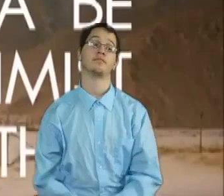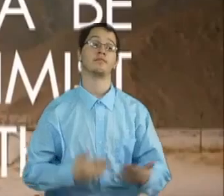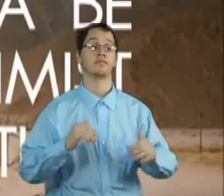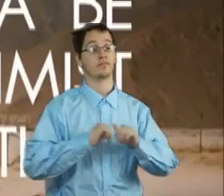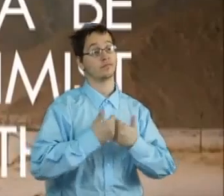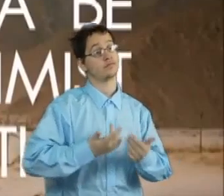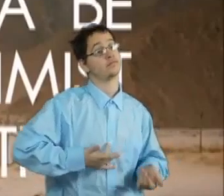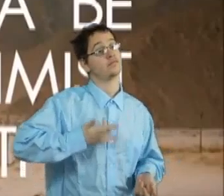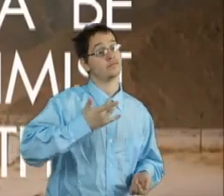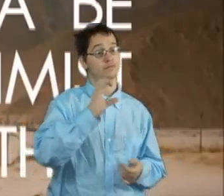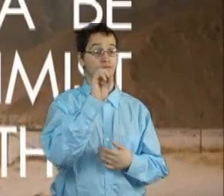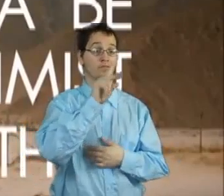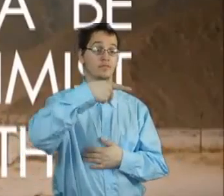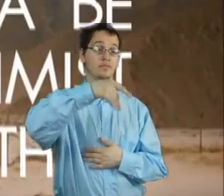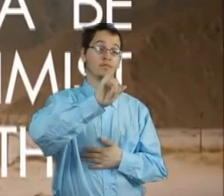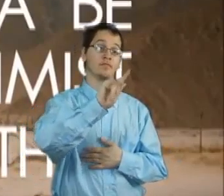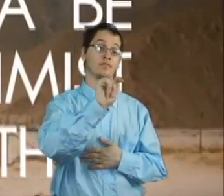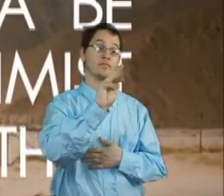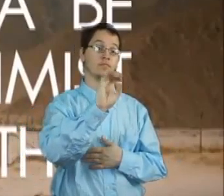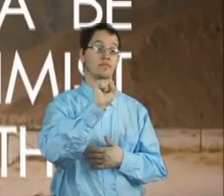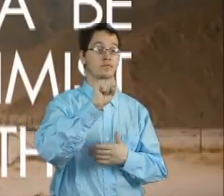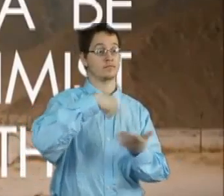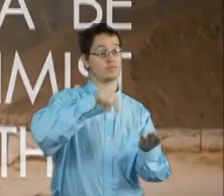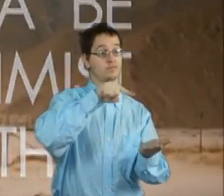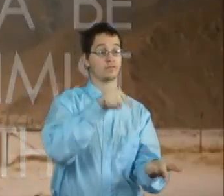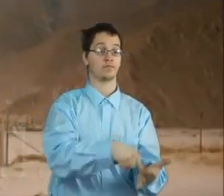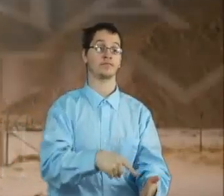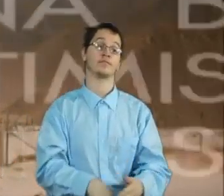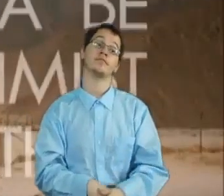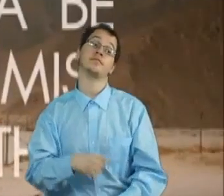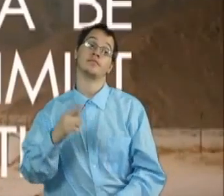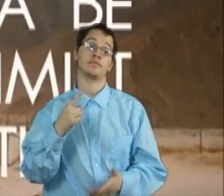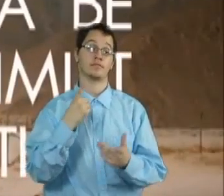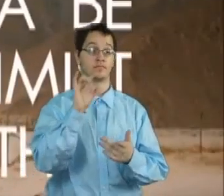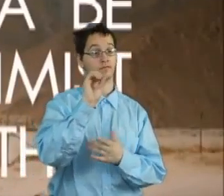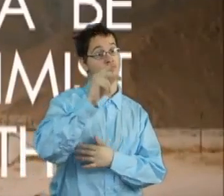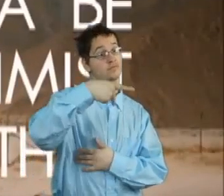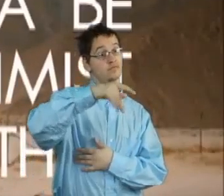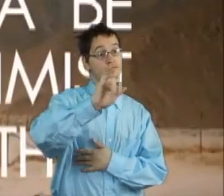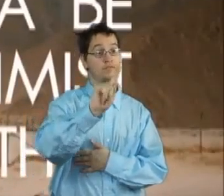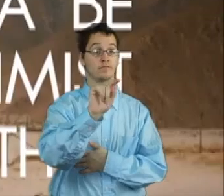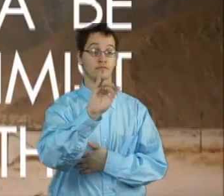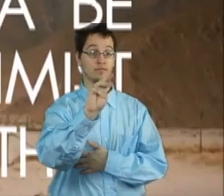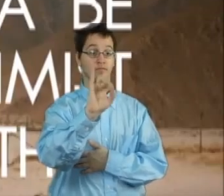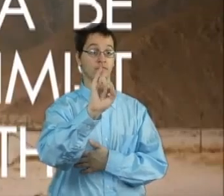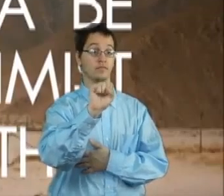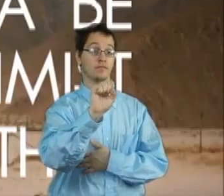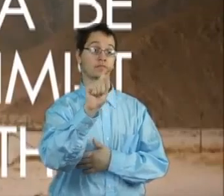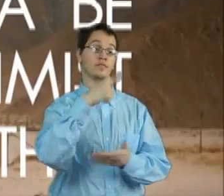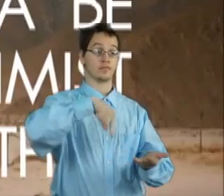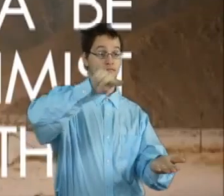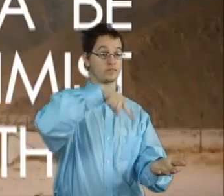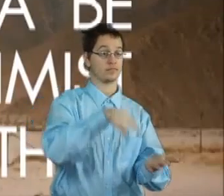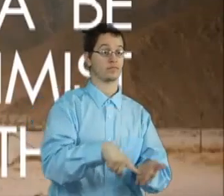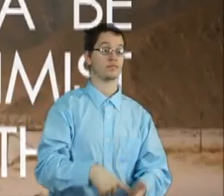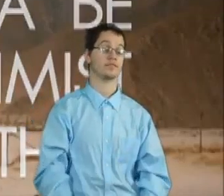How am I gonna be an optimist about this? How am I gonna be an optimist about this?